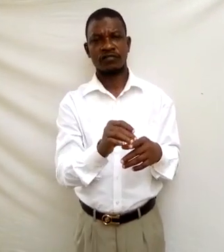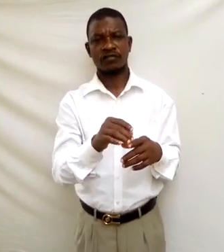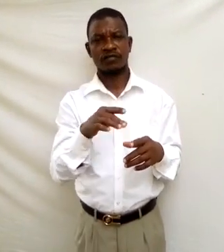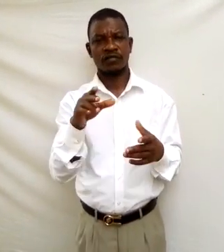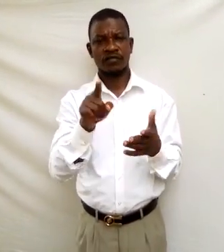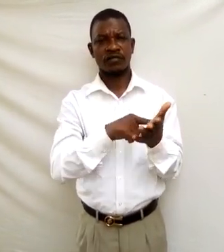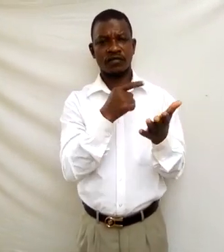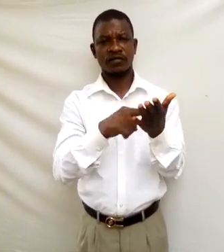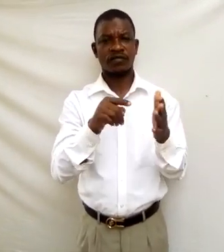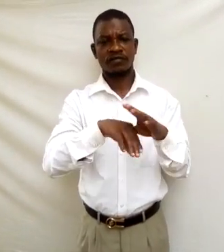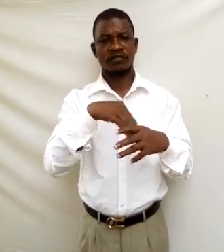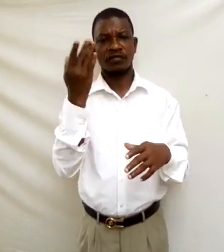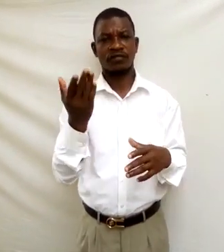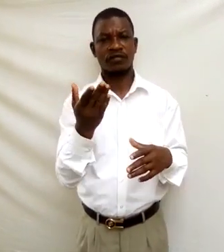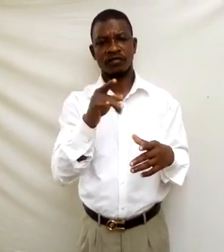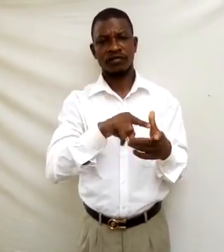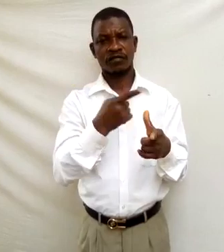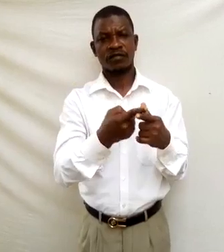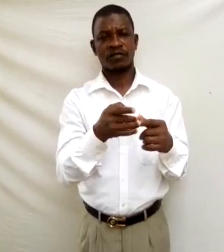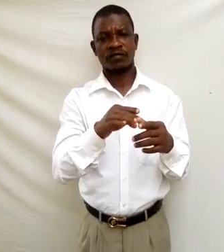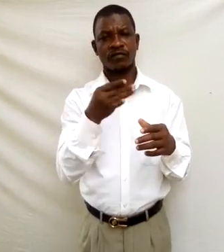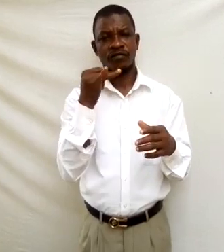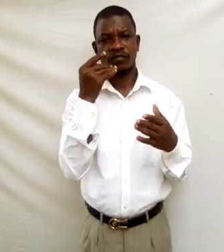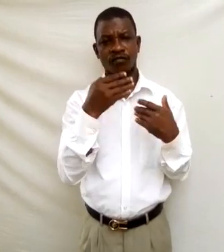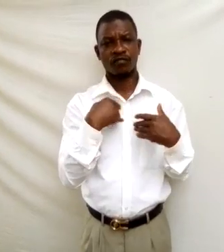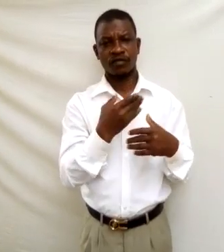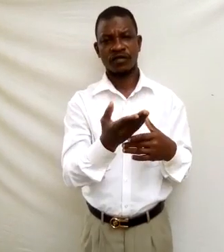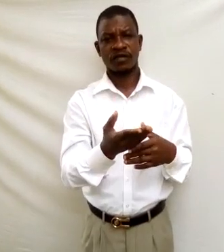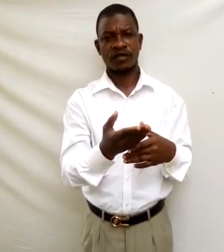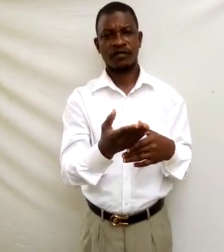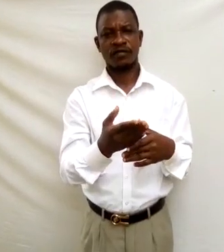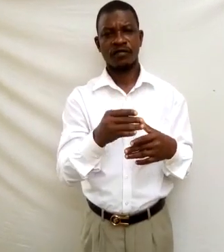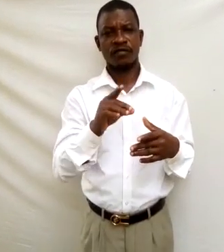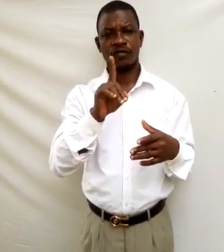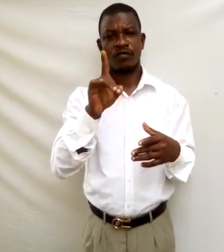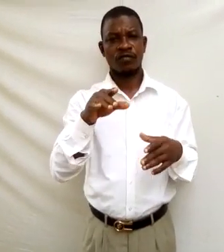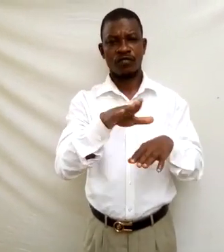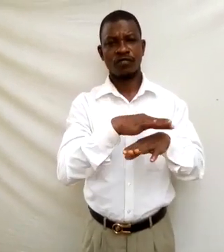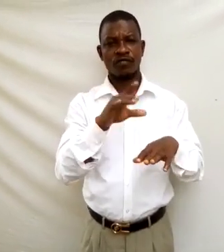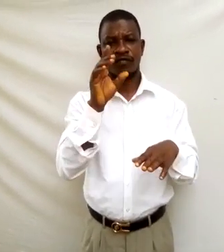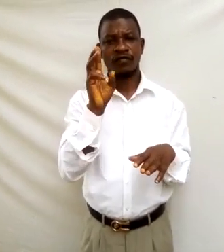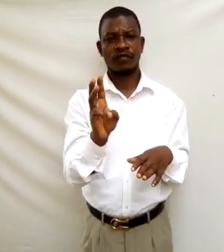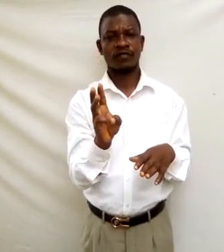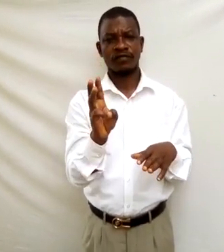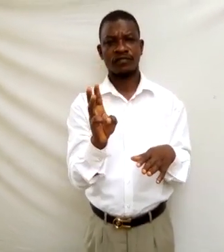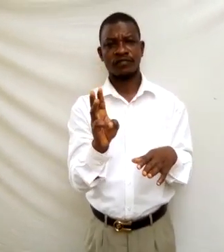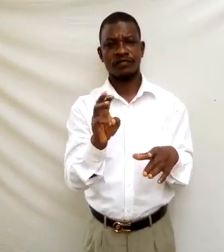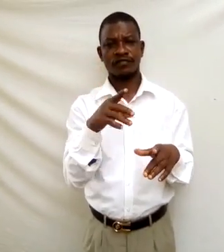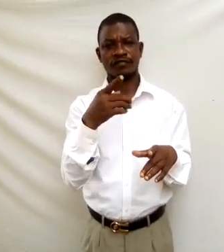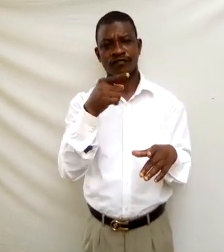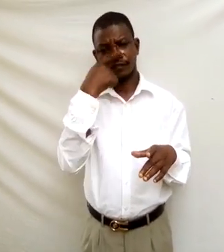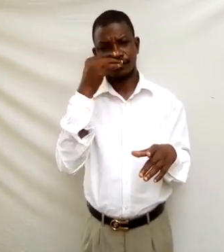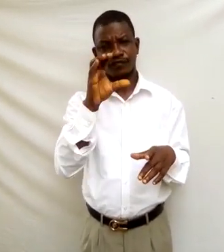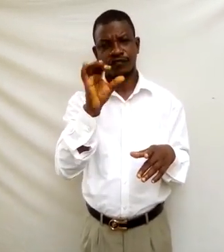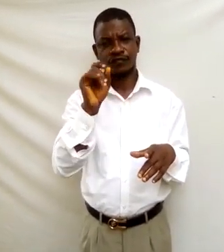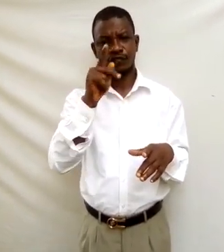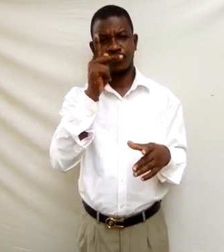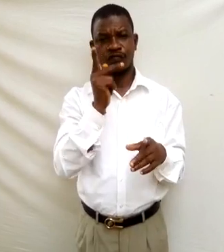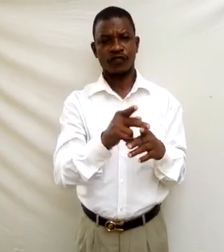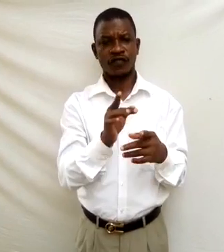out therefore we have 1 over 6 the constant integral